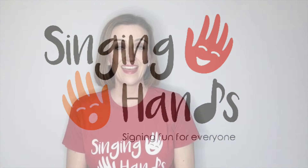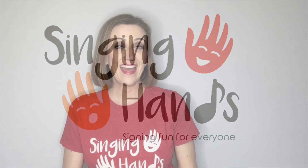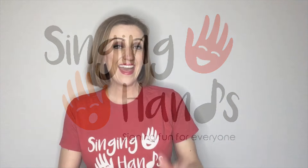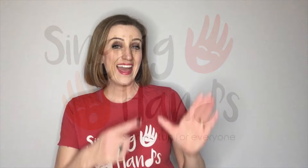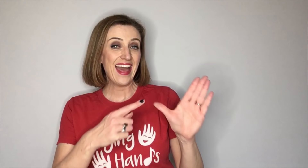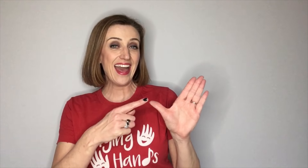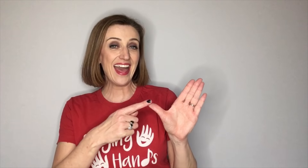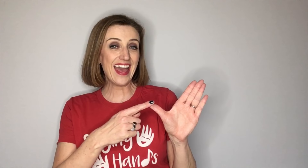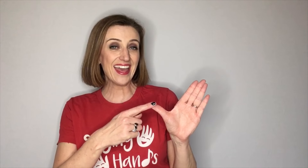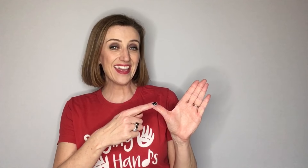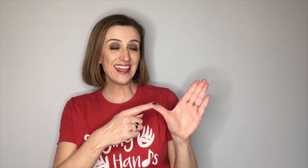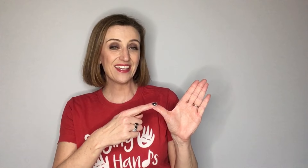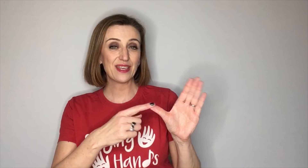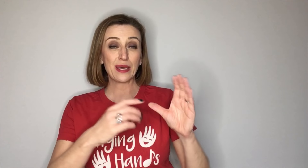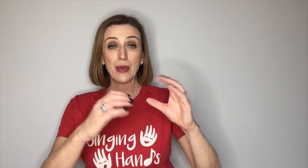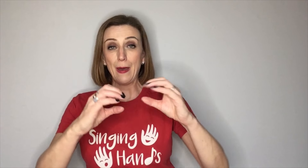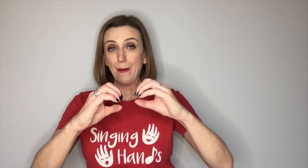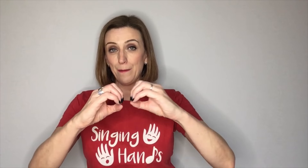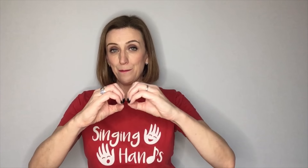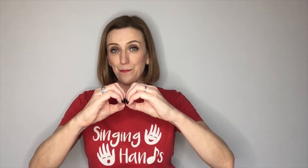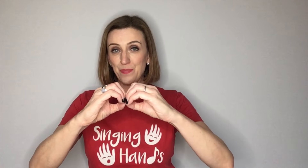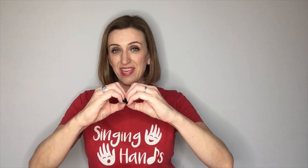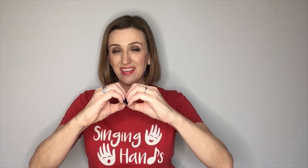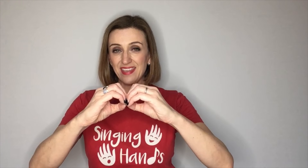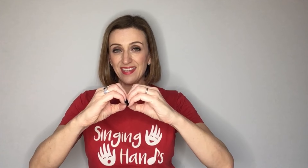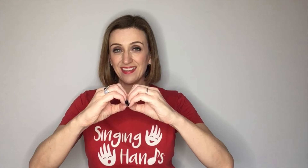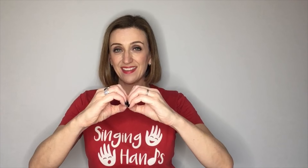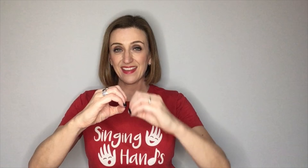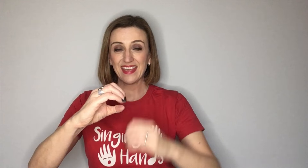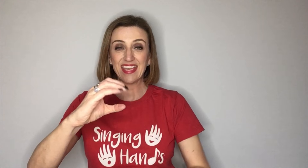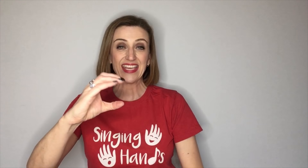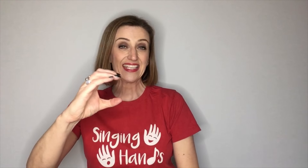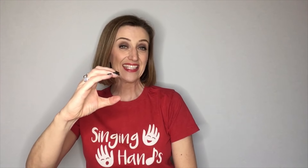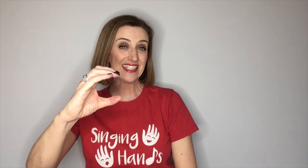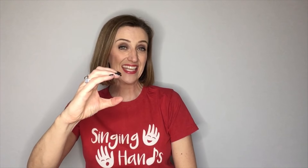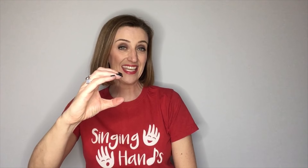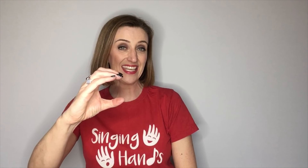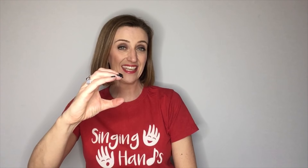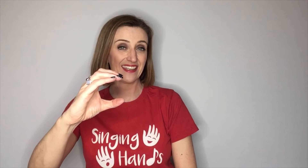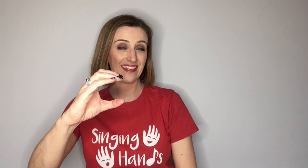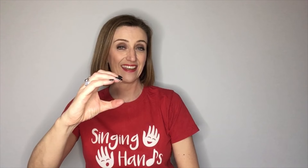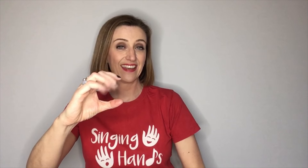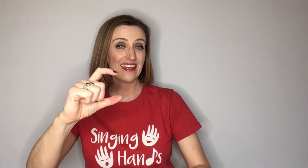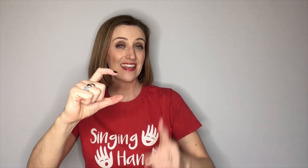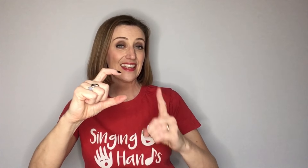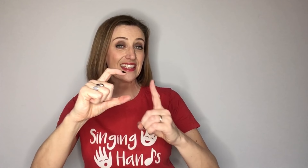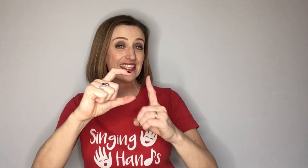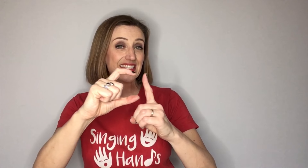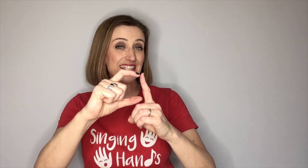A B C D